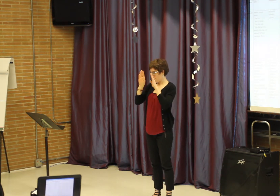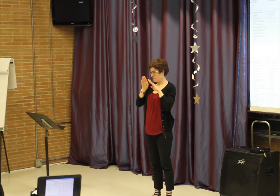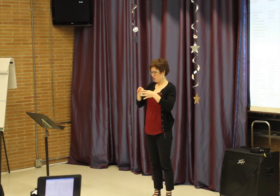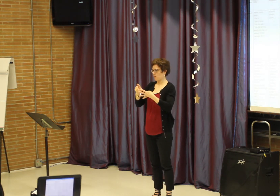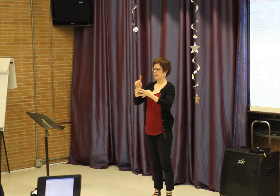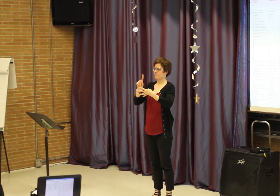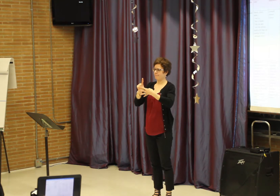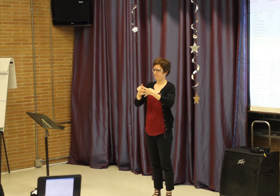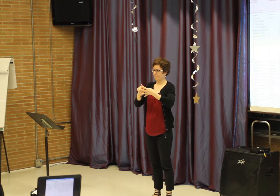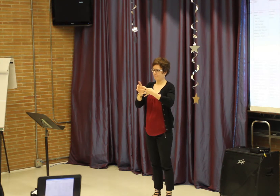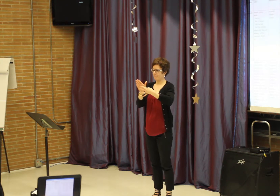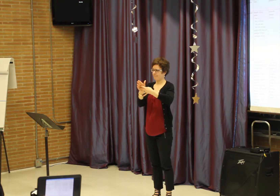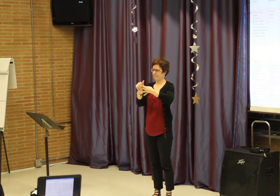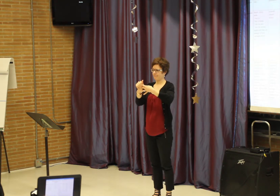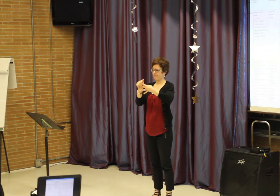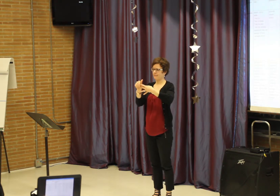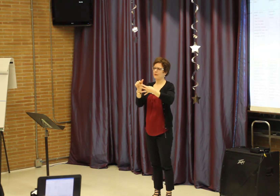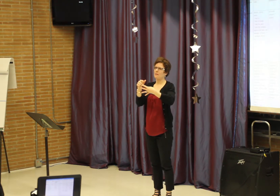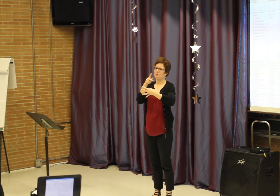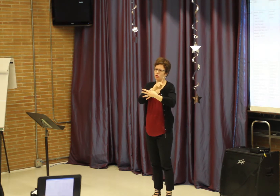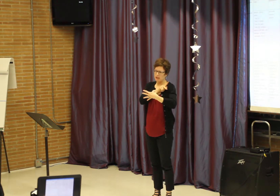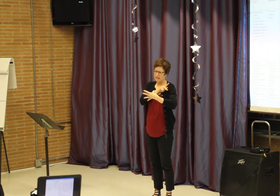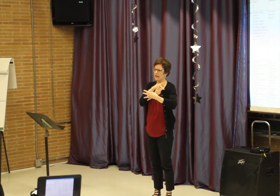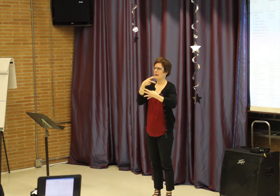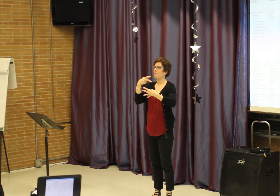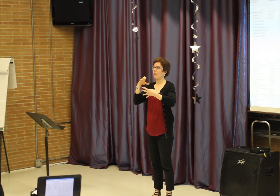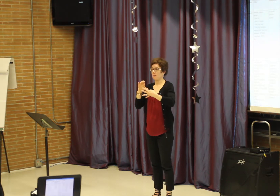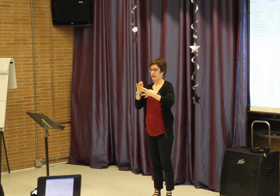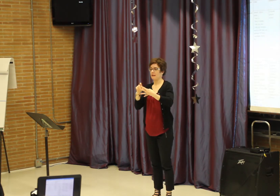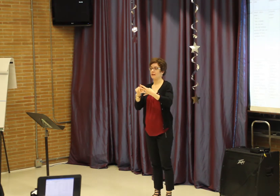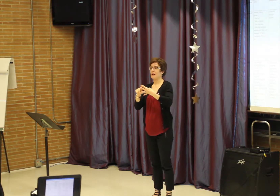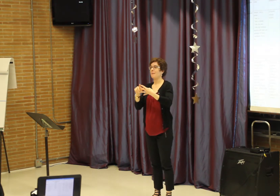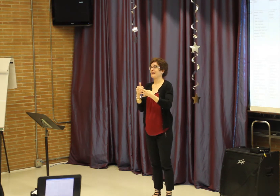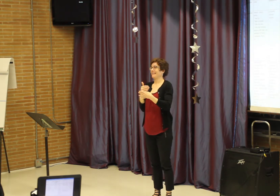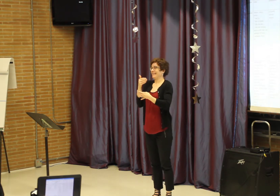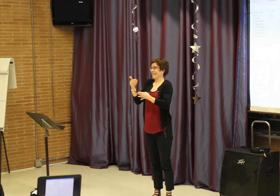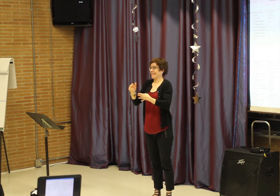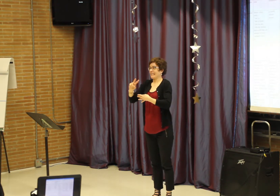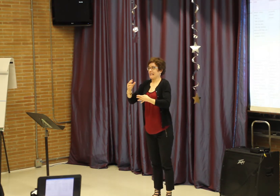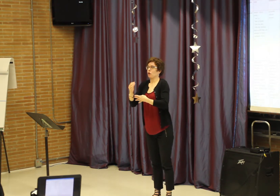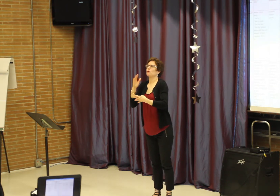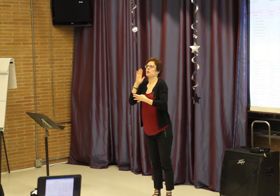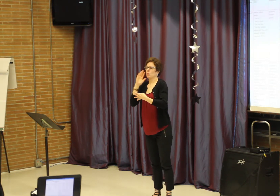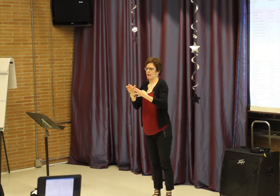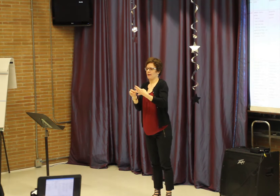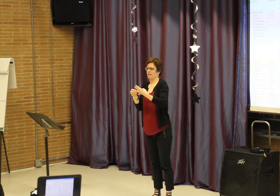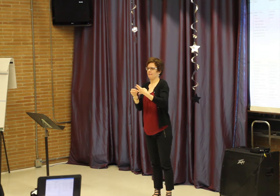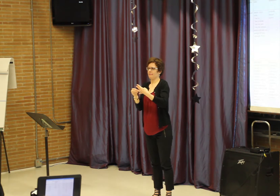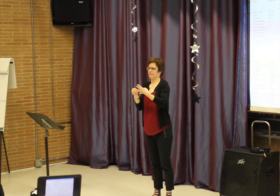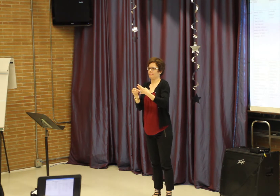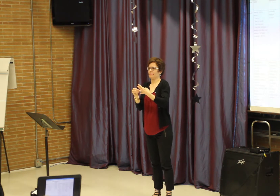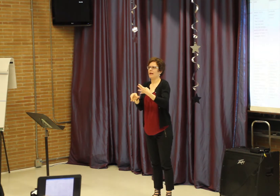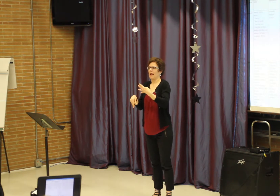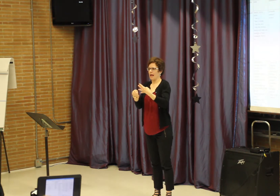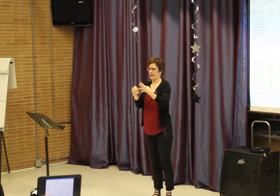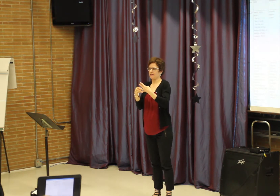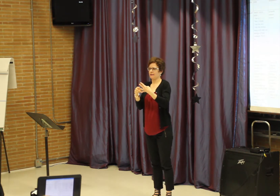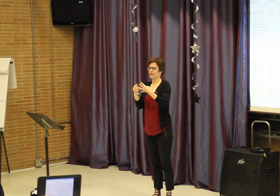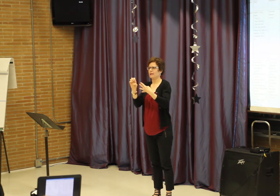The first course focused on the personal and public domains, so the language that's used within the home and within the